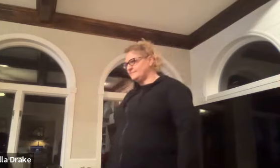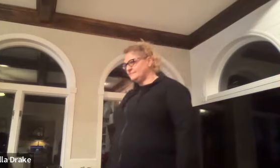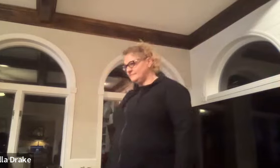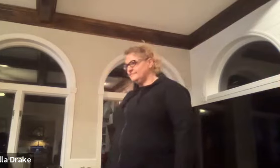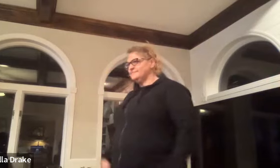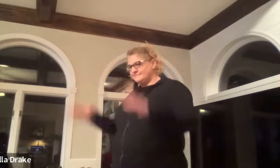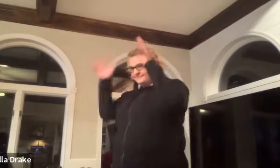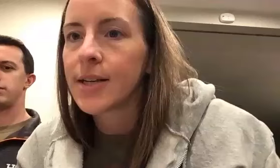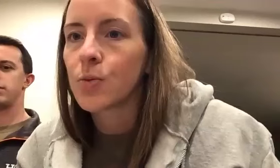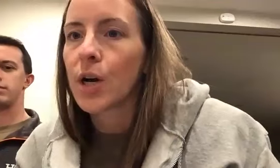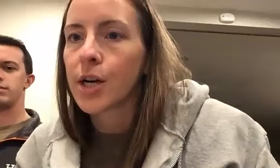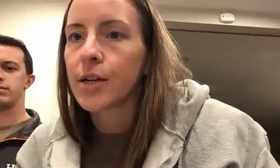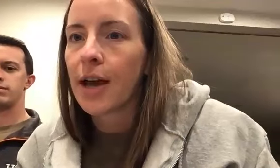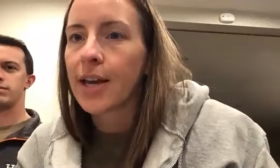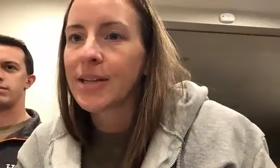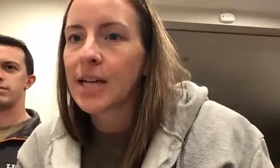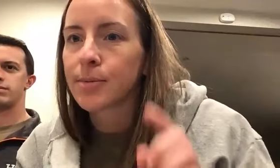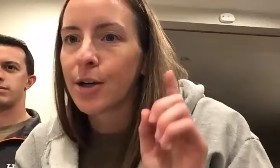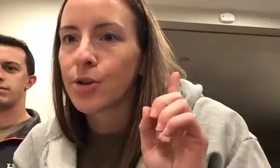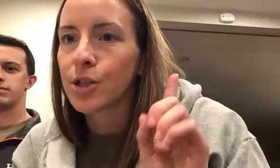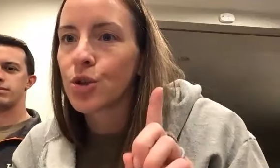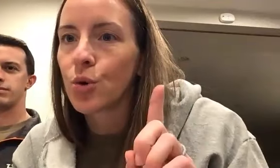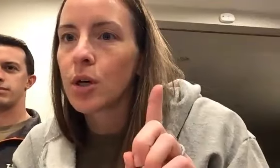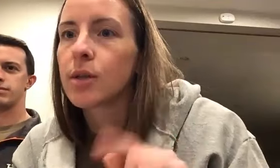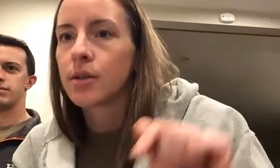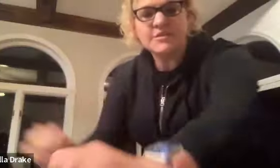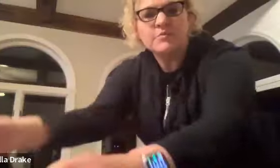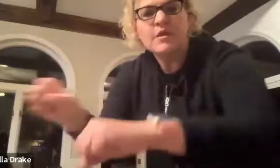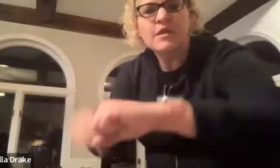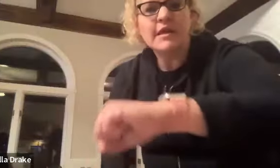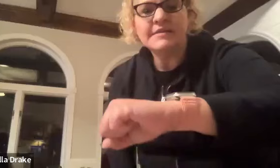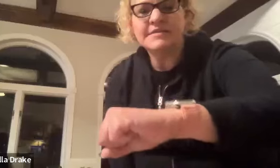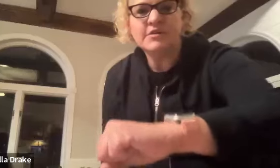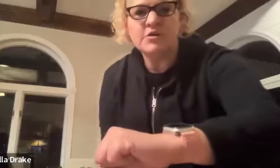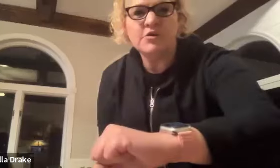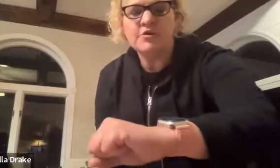what is work I know we talked about okay so it's your